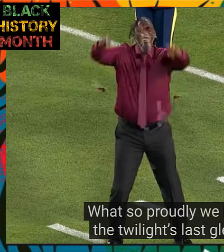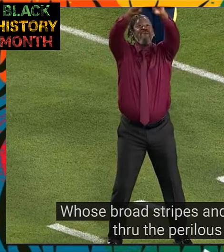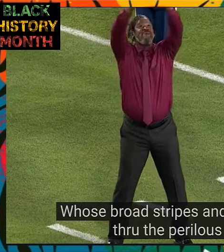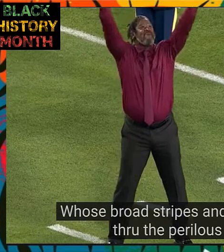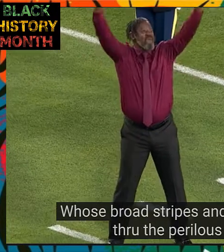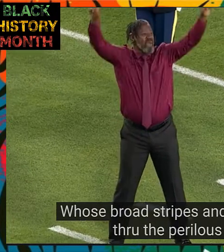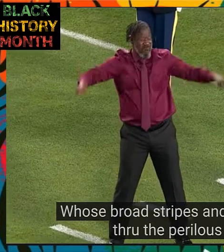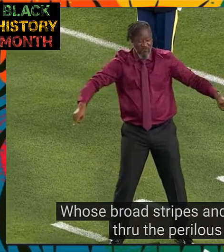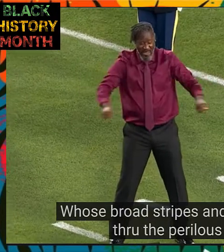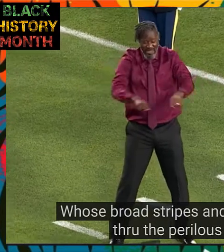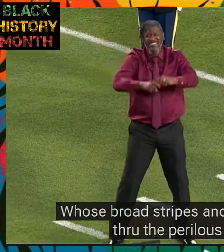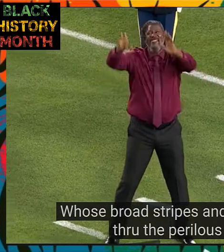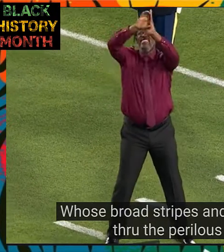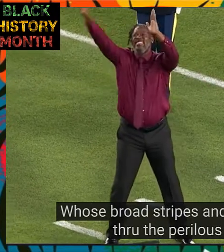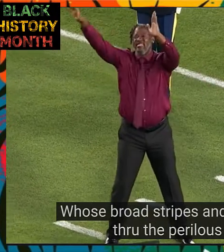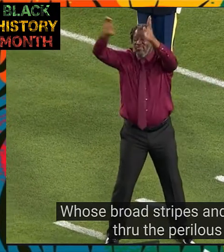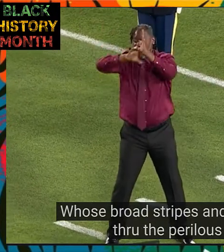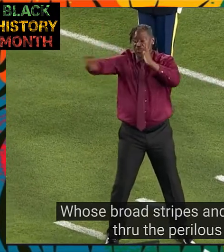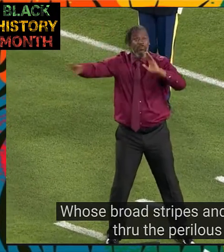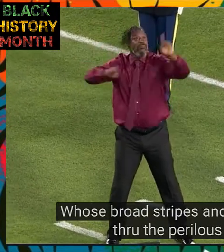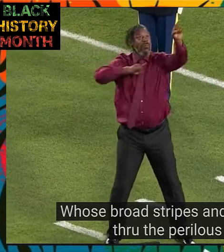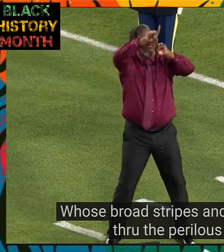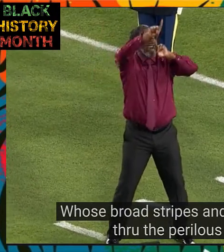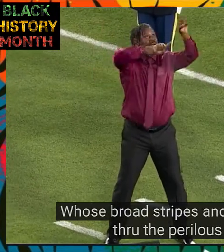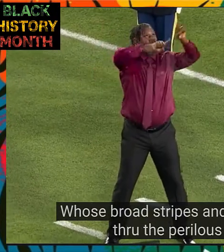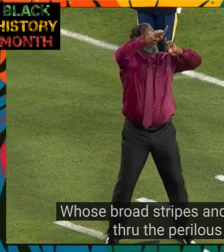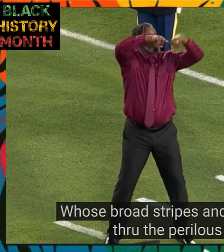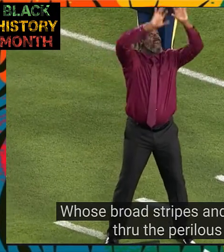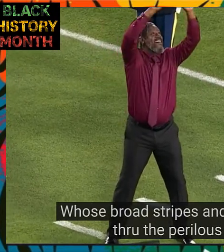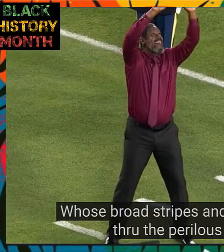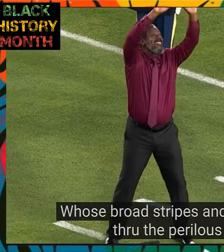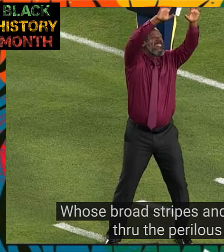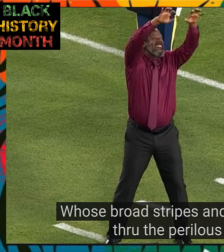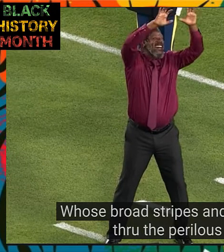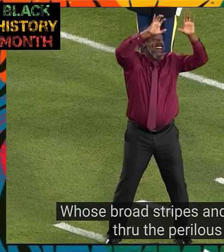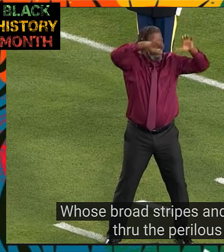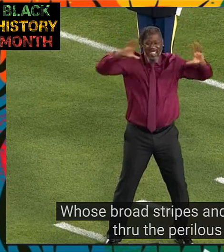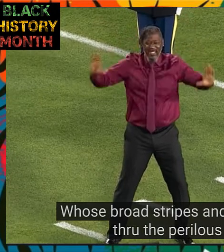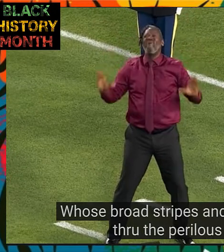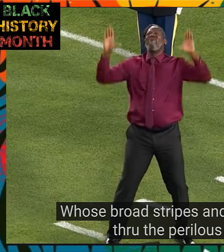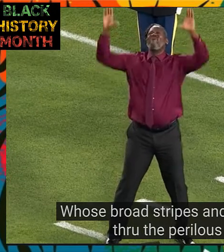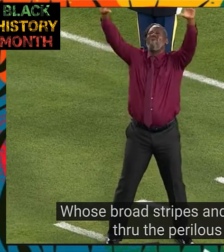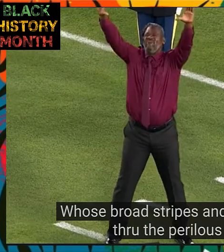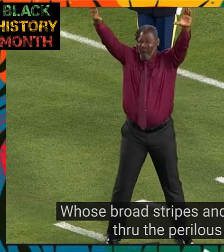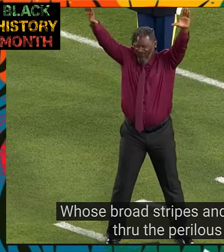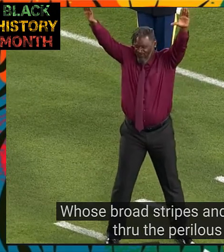The blue broad stripes and bright stars